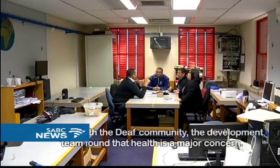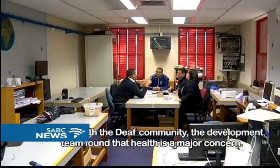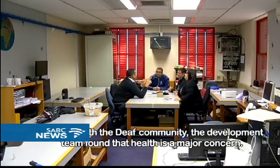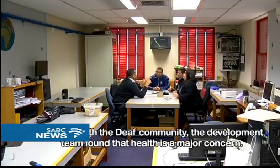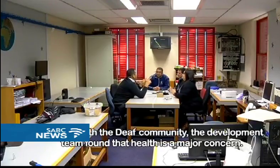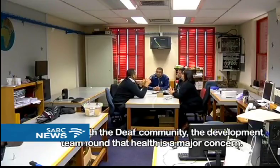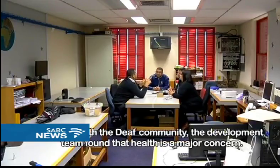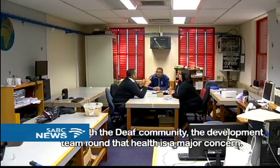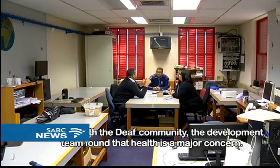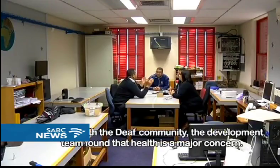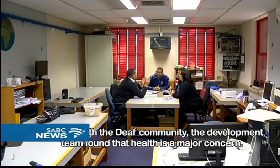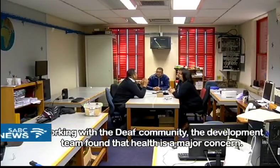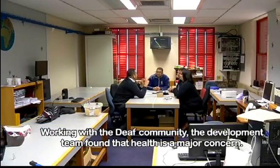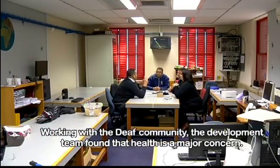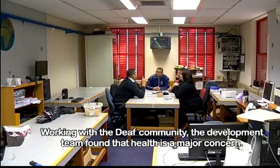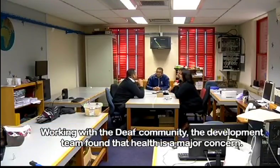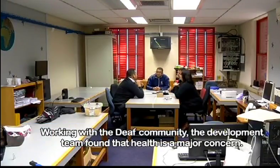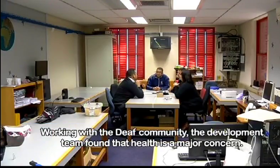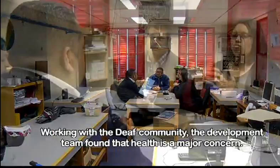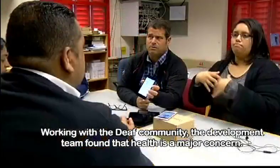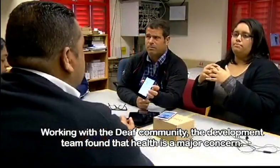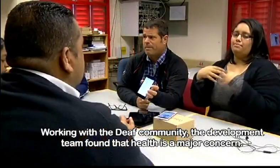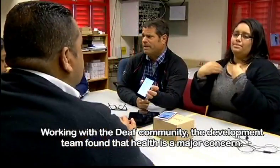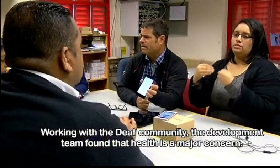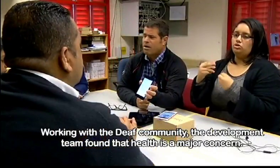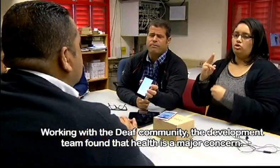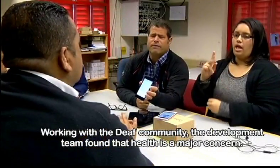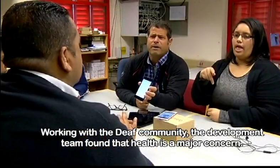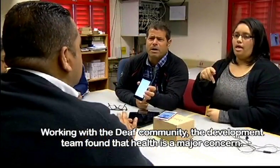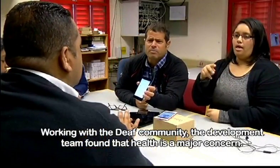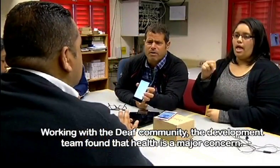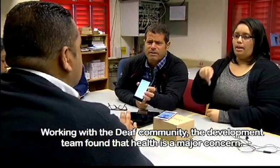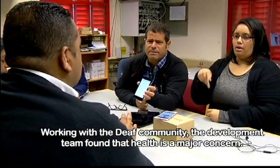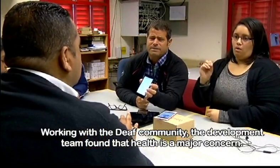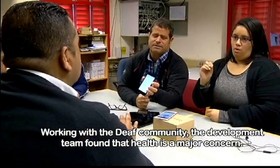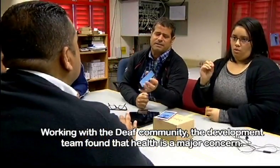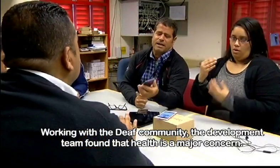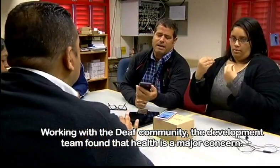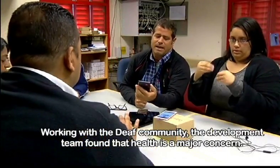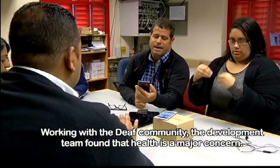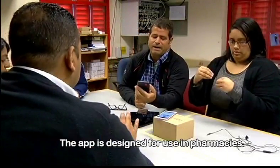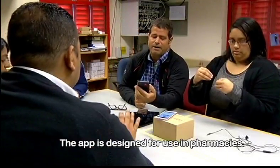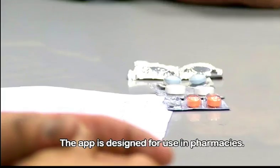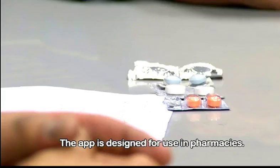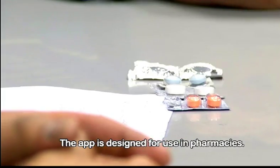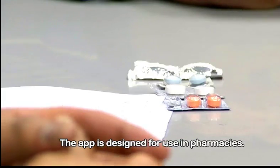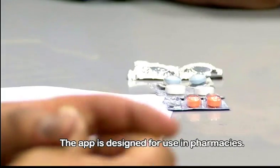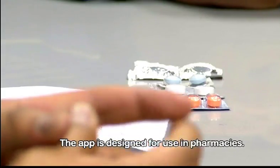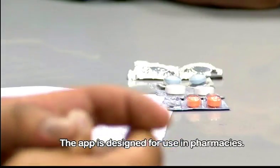Working with the deaf community, the development team found that health is a major concern. The app is designed for